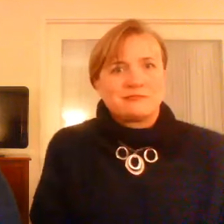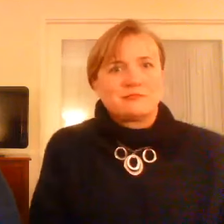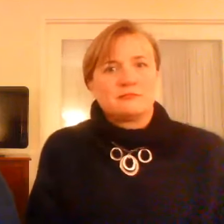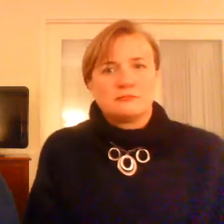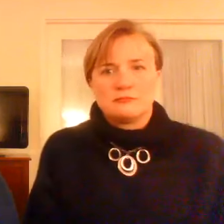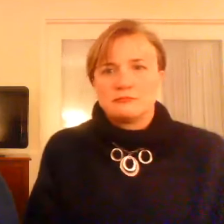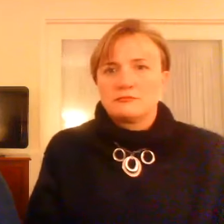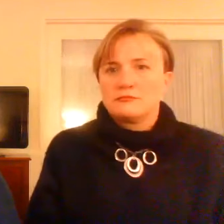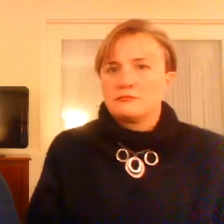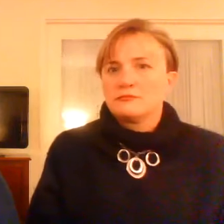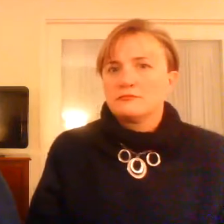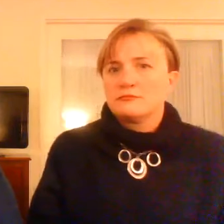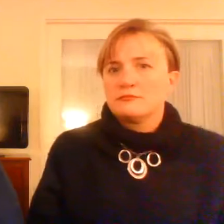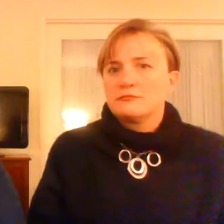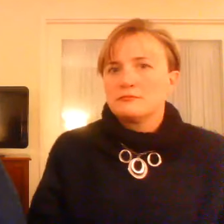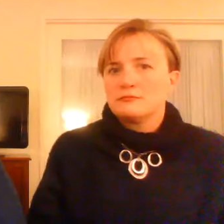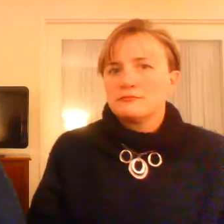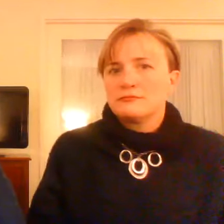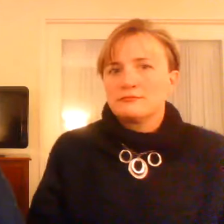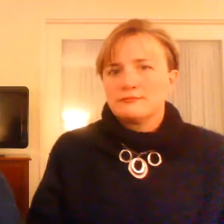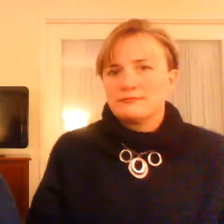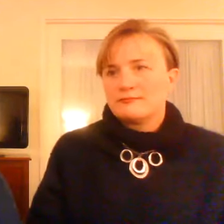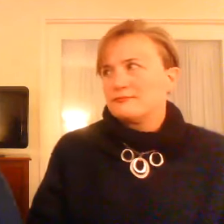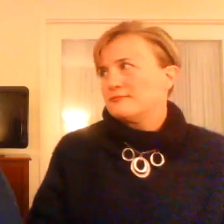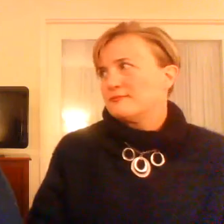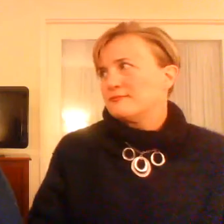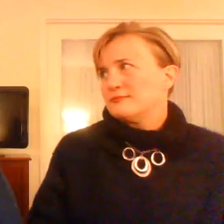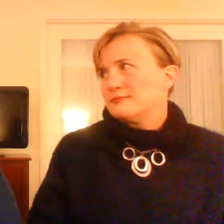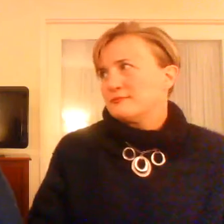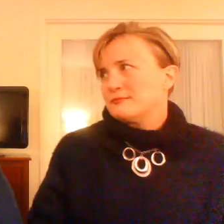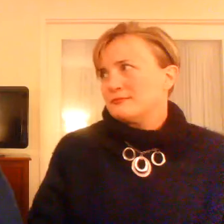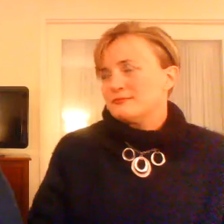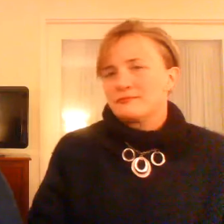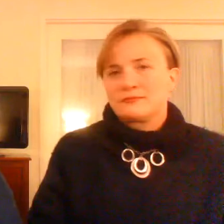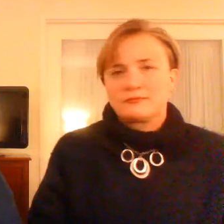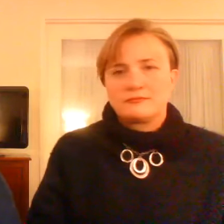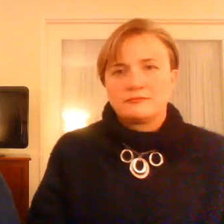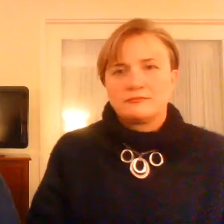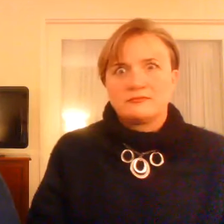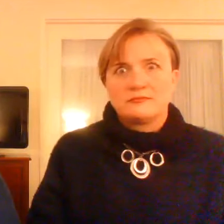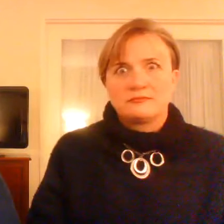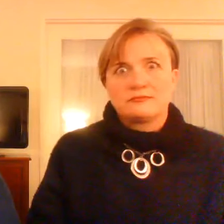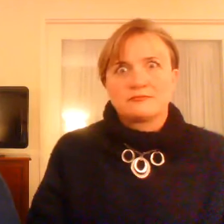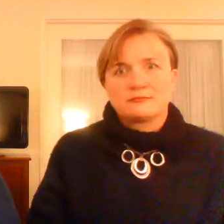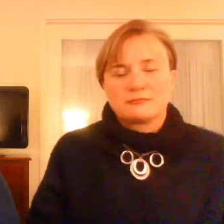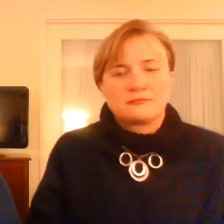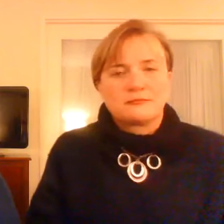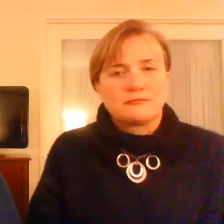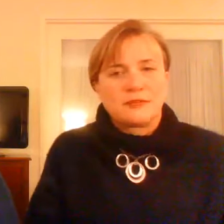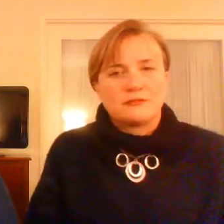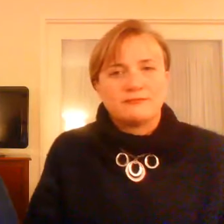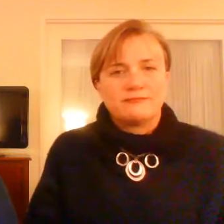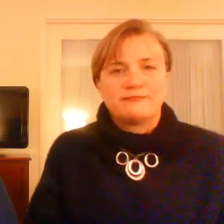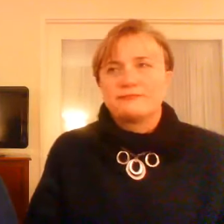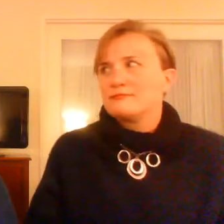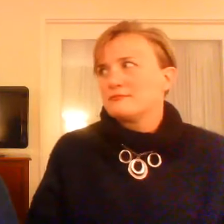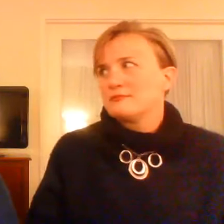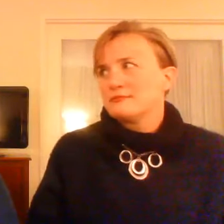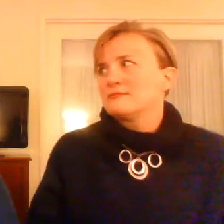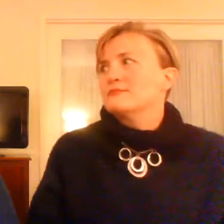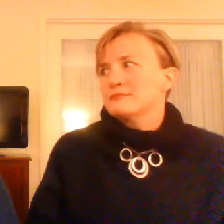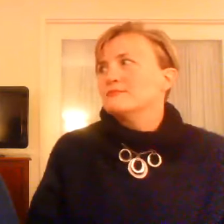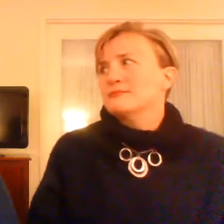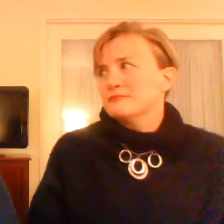never have the, you'd show up and the people go, well, I don't really have anything this month. Cause that's, that doesn't help either. Everybody's moving forward.